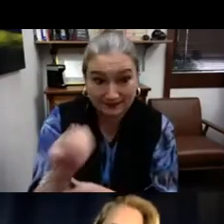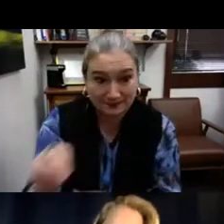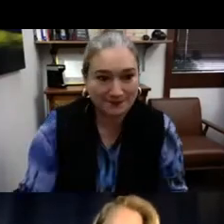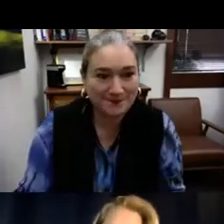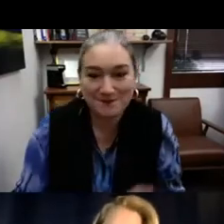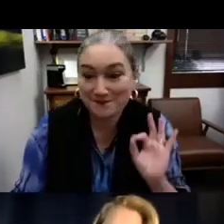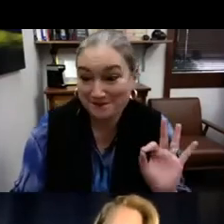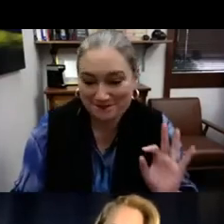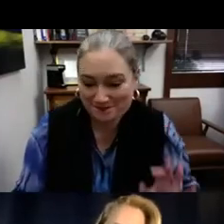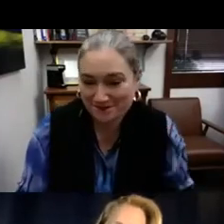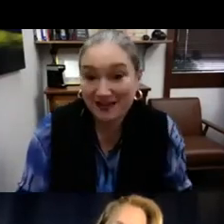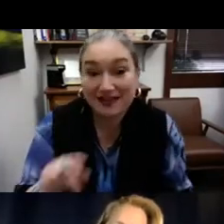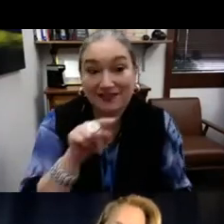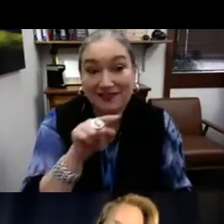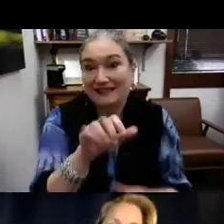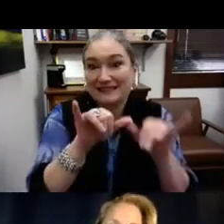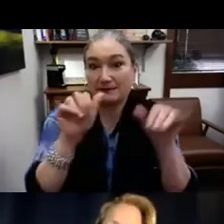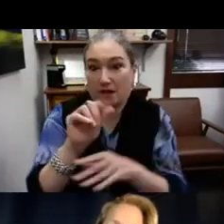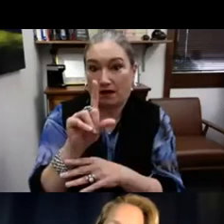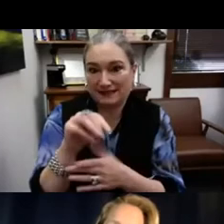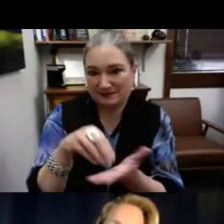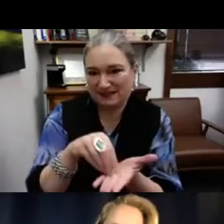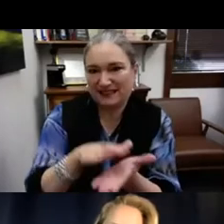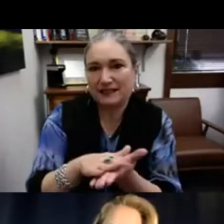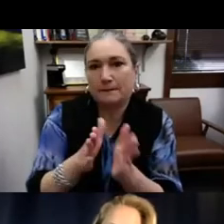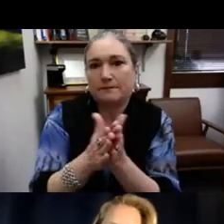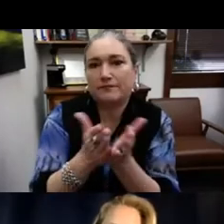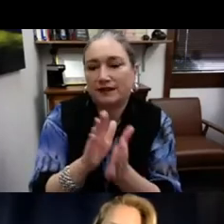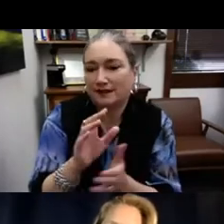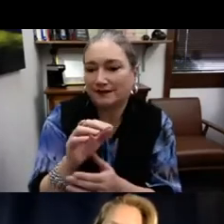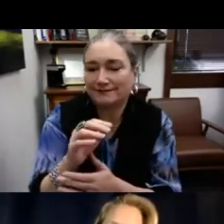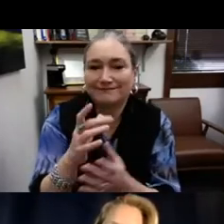and the educational system and how that impacts audism.